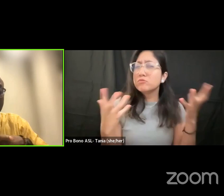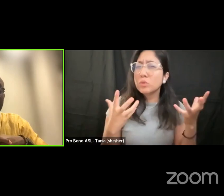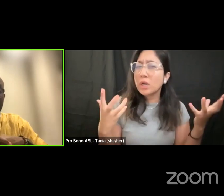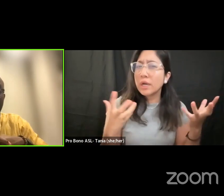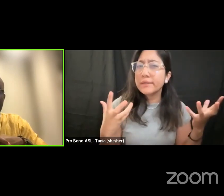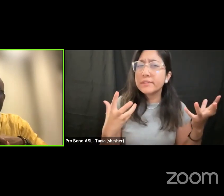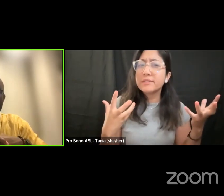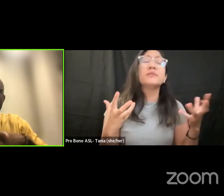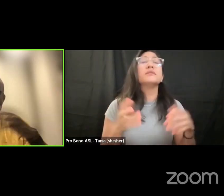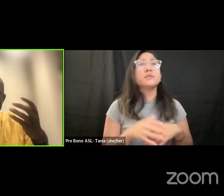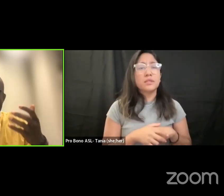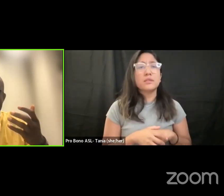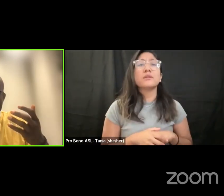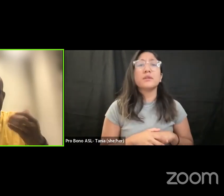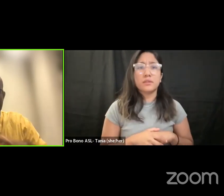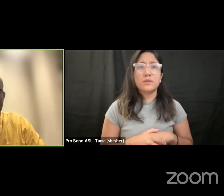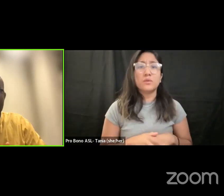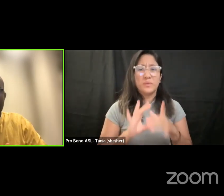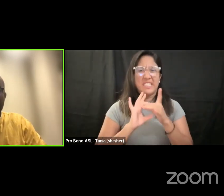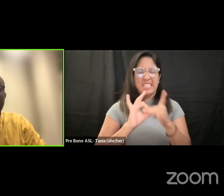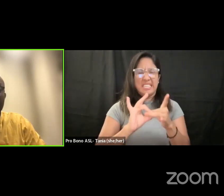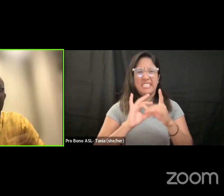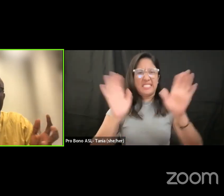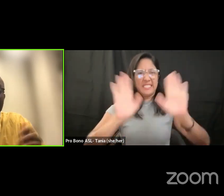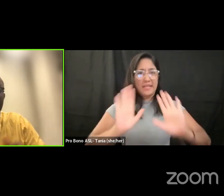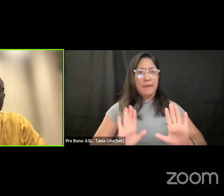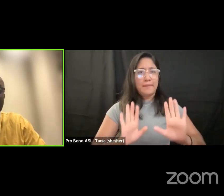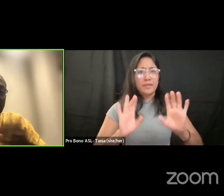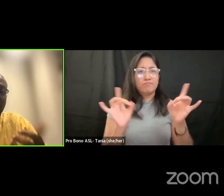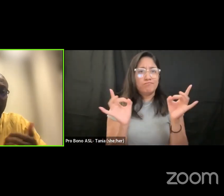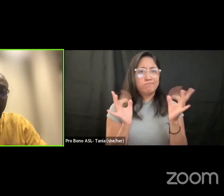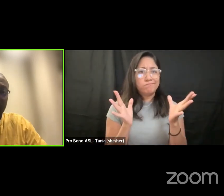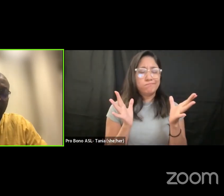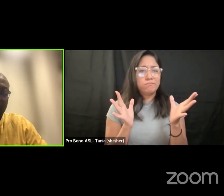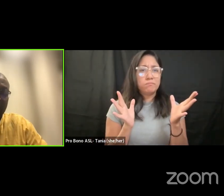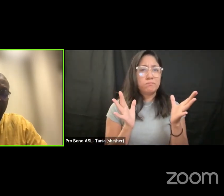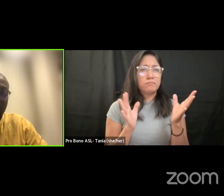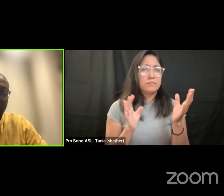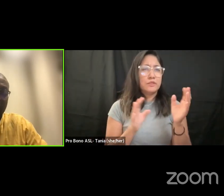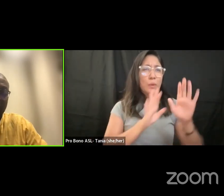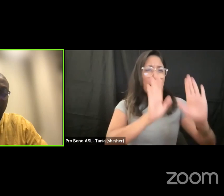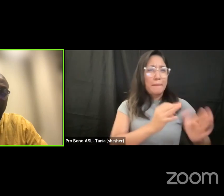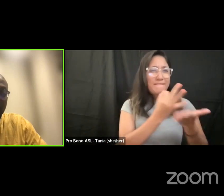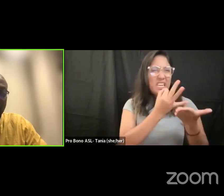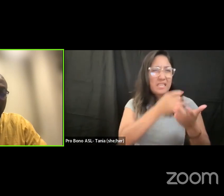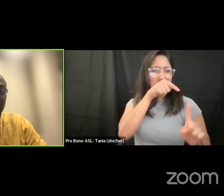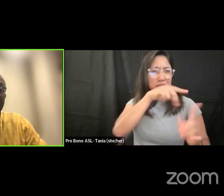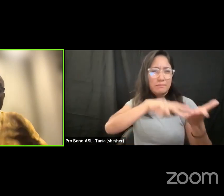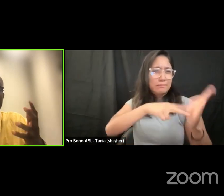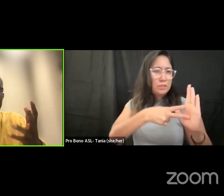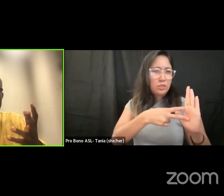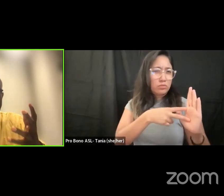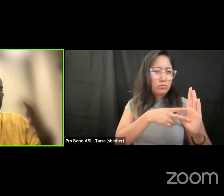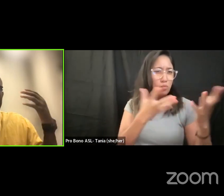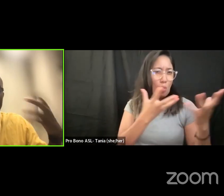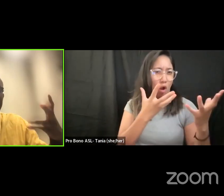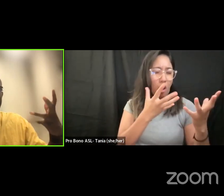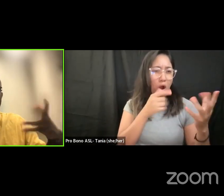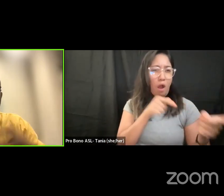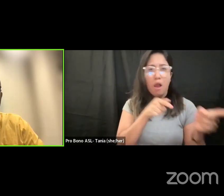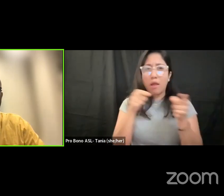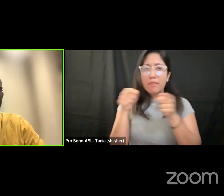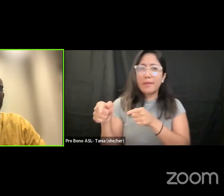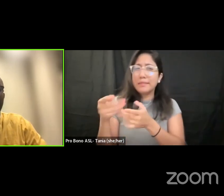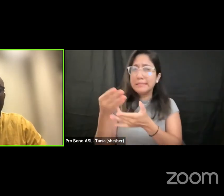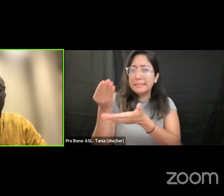relationship to to climate issues when you say climate finance what does that mean um and of course um in the context of capital